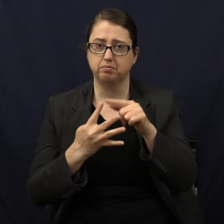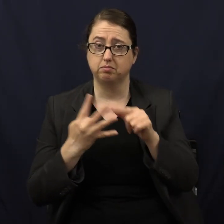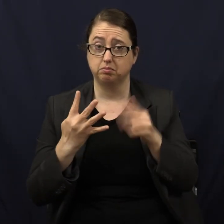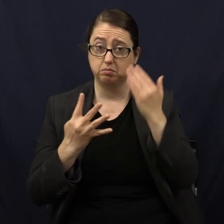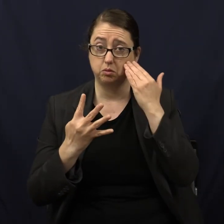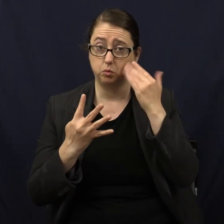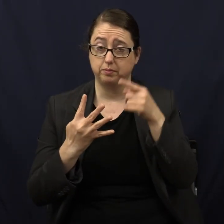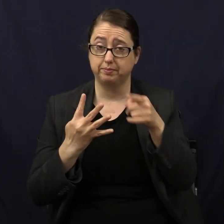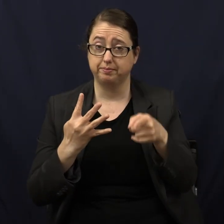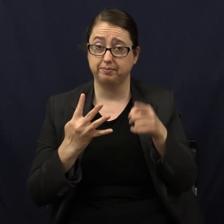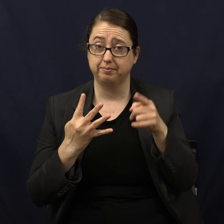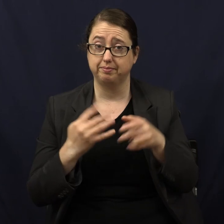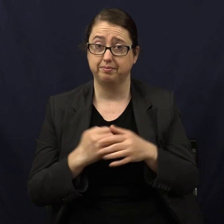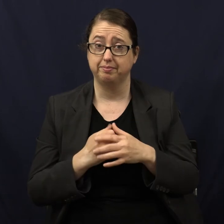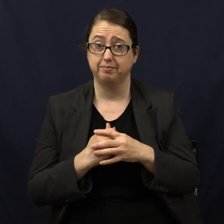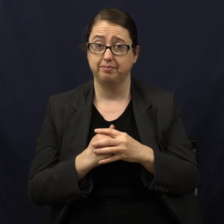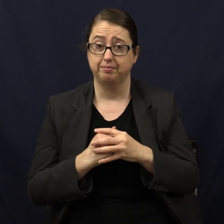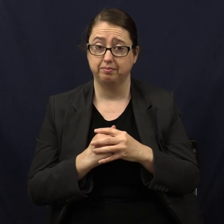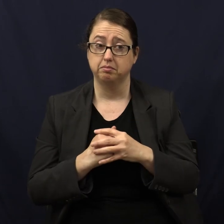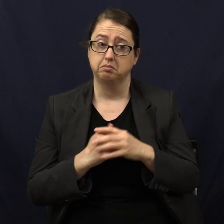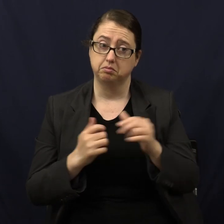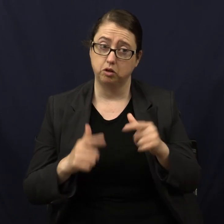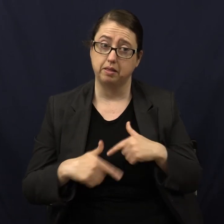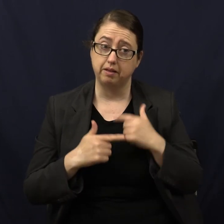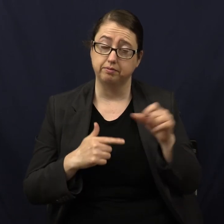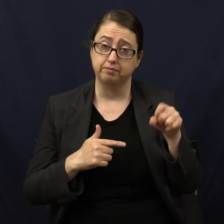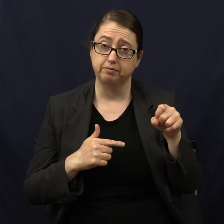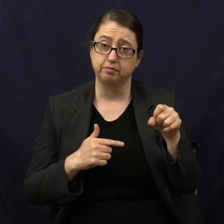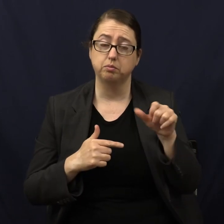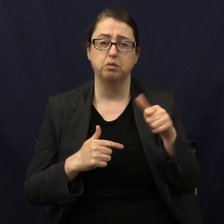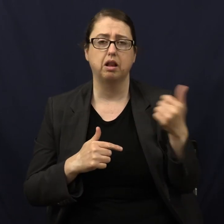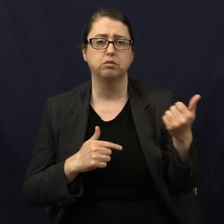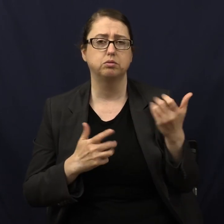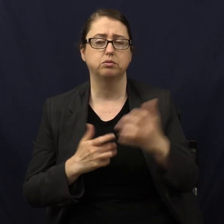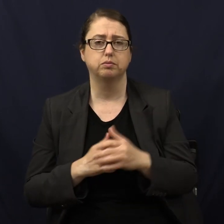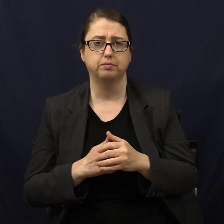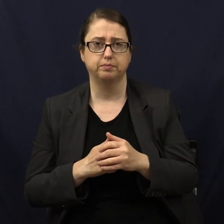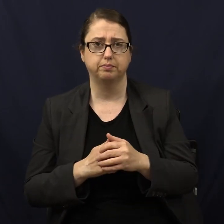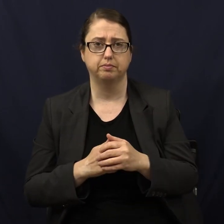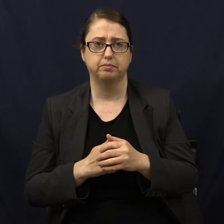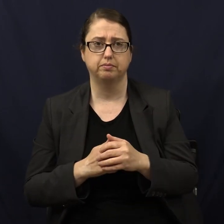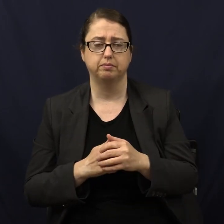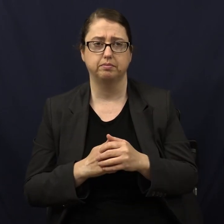Anyone know? They're alive. Yes, thank you. Anything else they have in common?